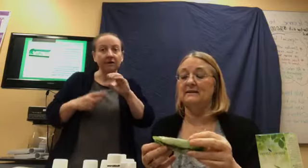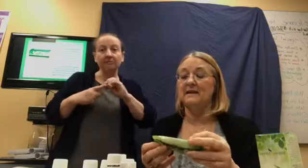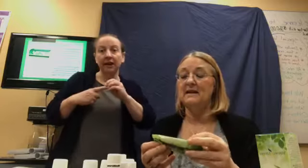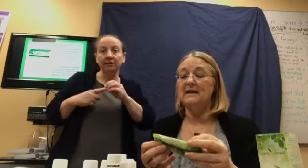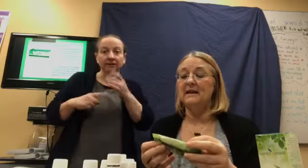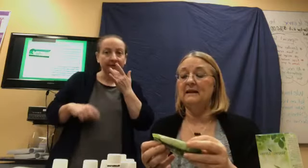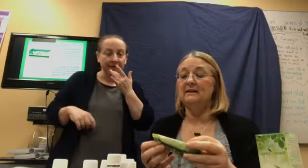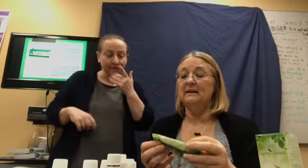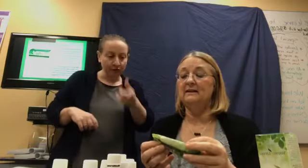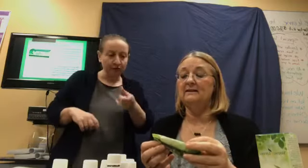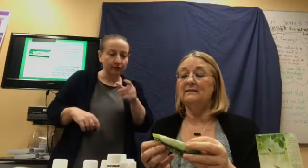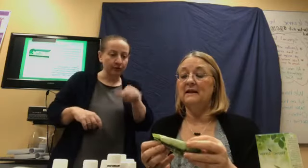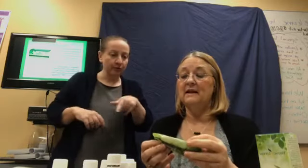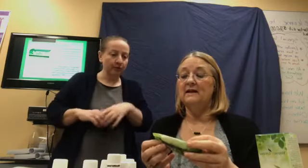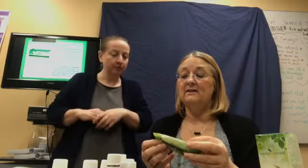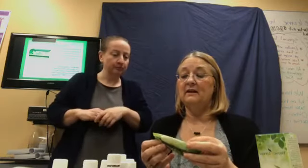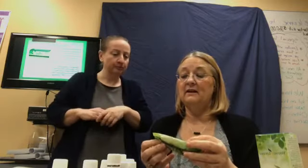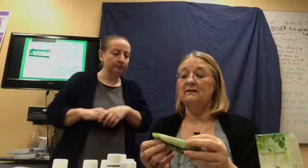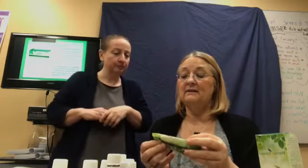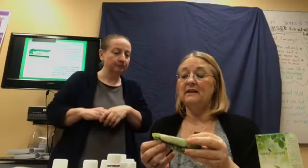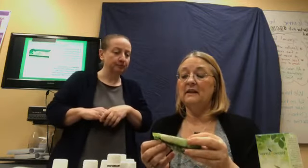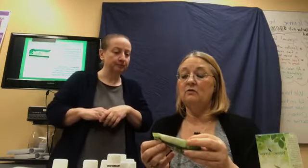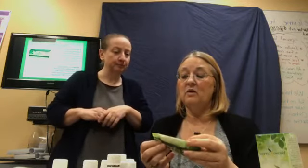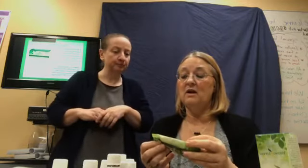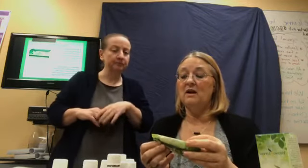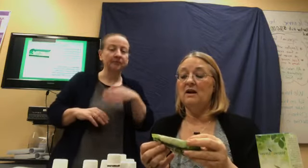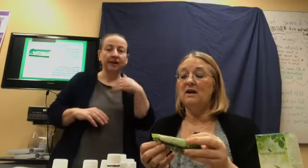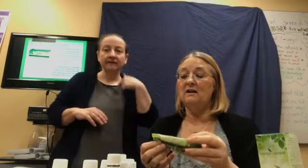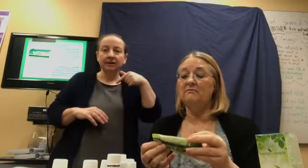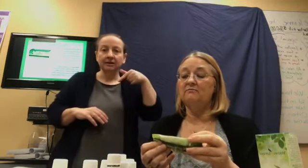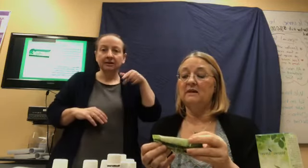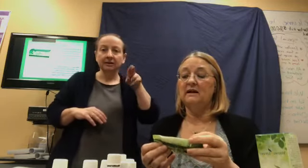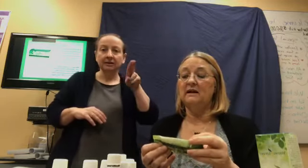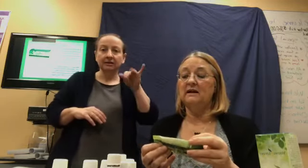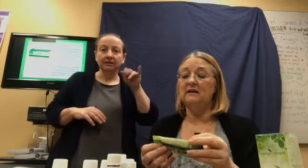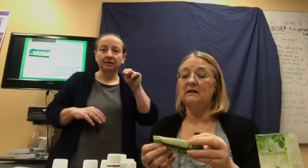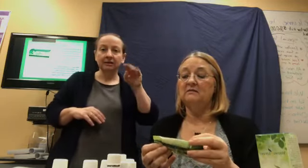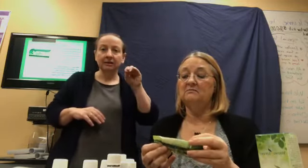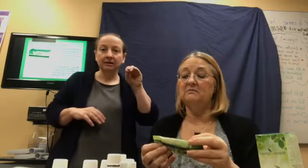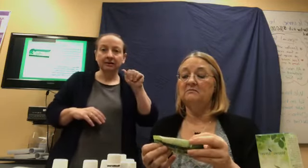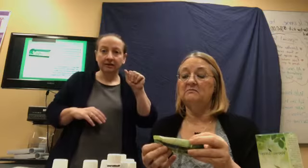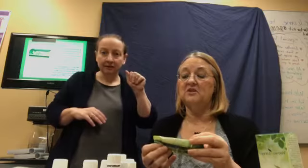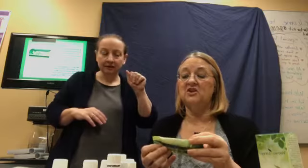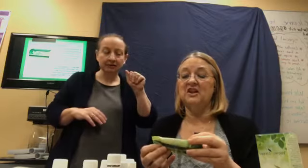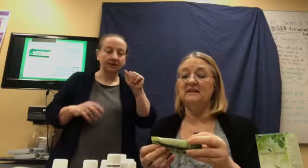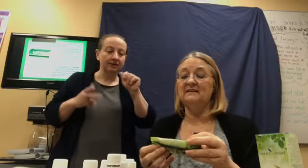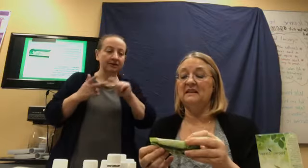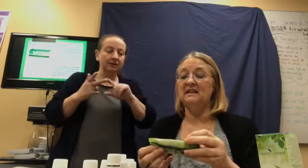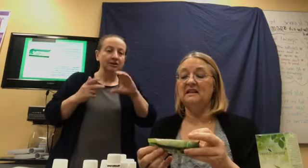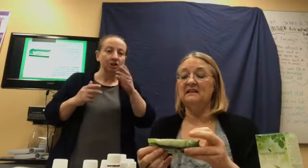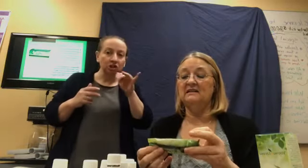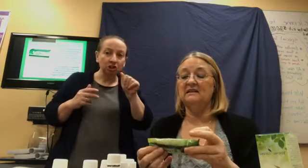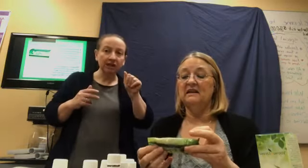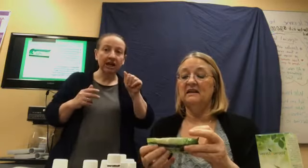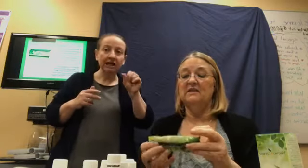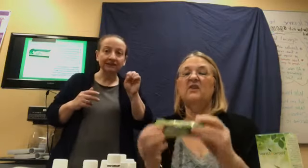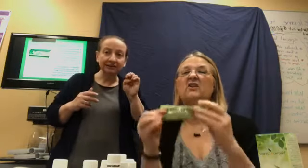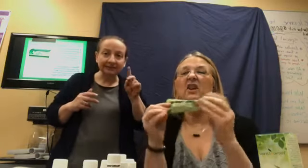in these. There's quinoa, uh, chia seeds. There's